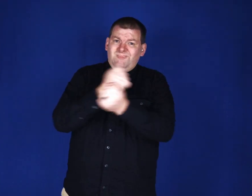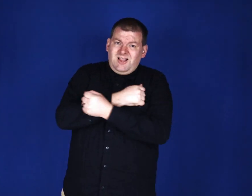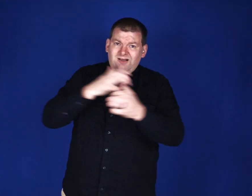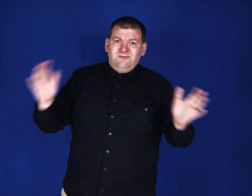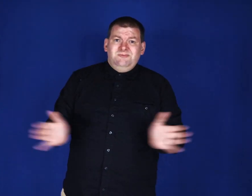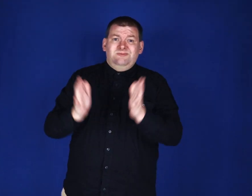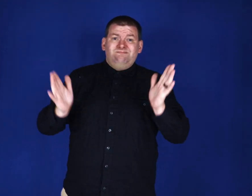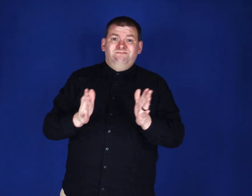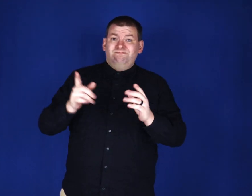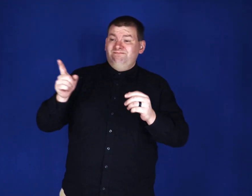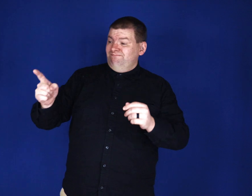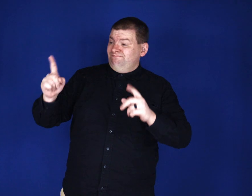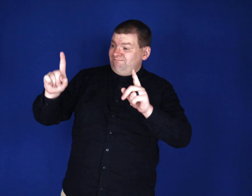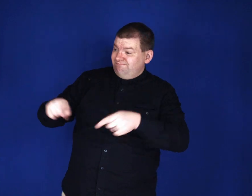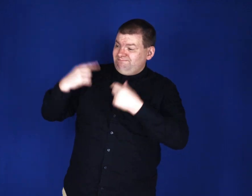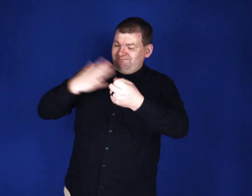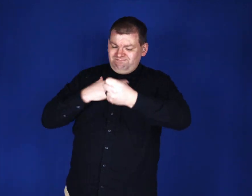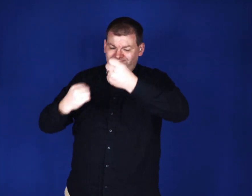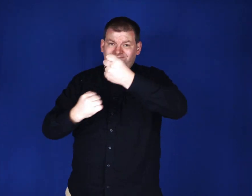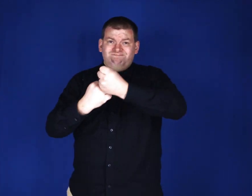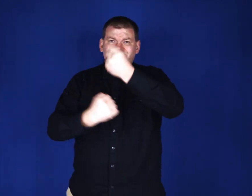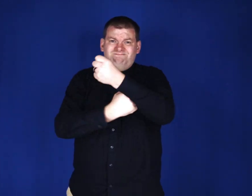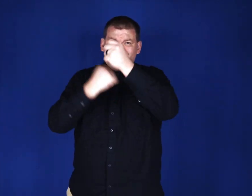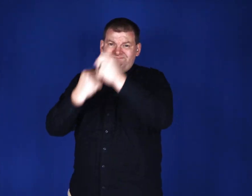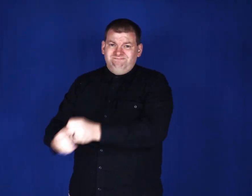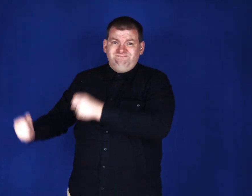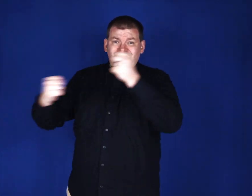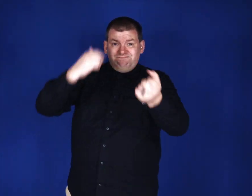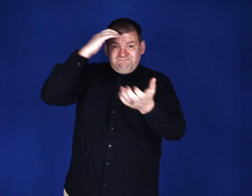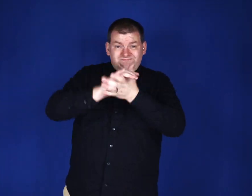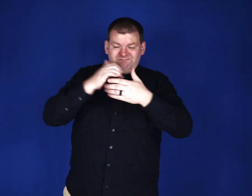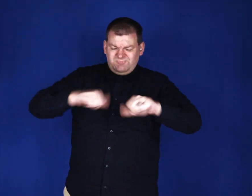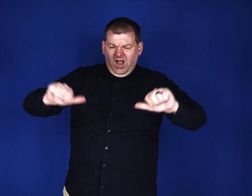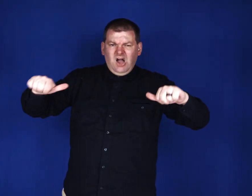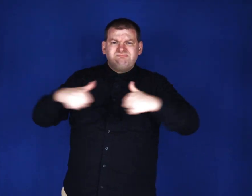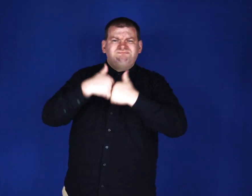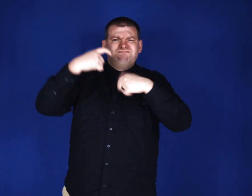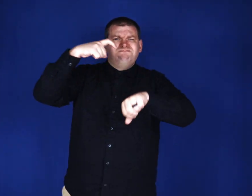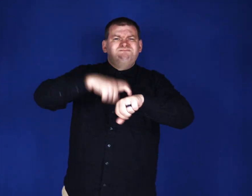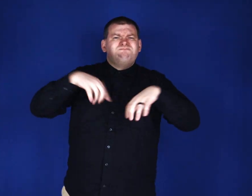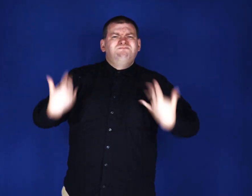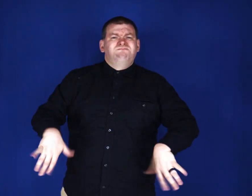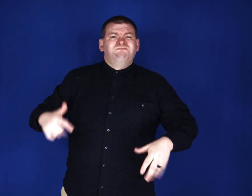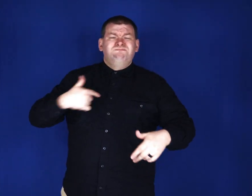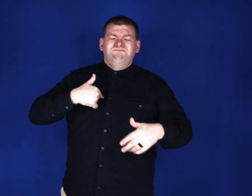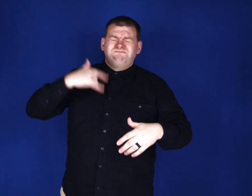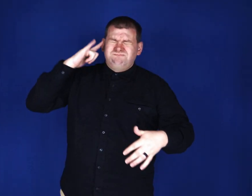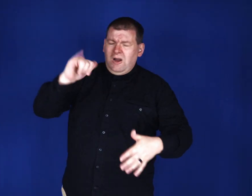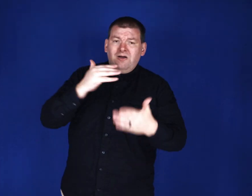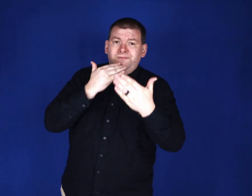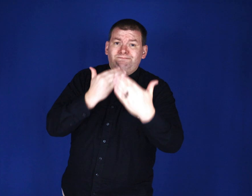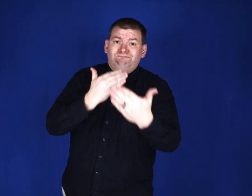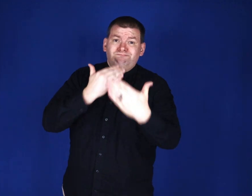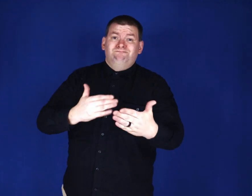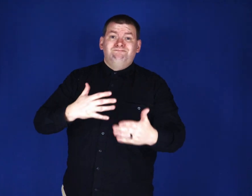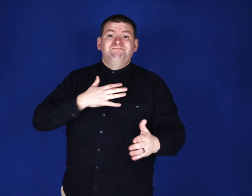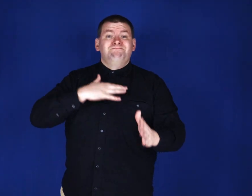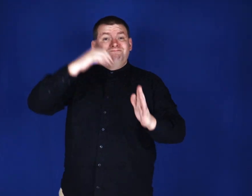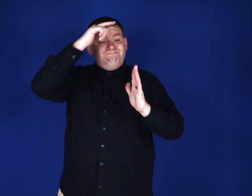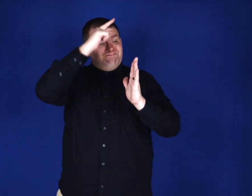encouragement. He has been my pillar of strength and belief during challenging times, and I am forever grateful. My